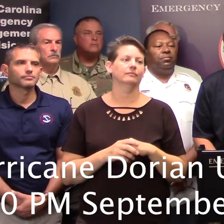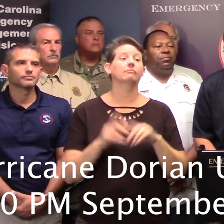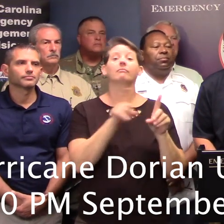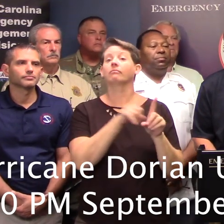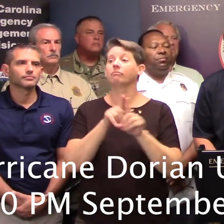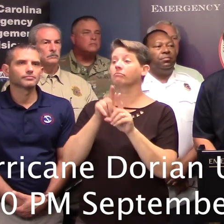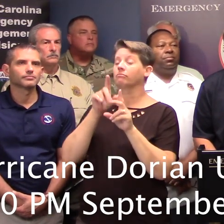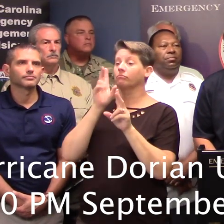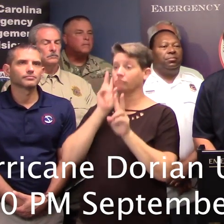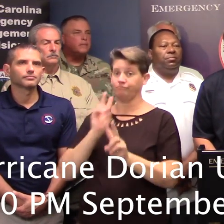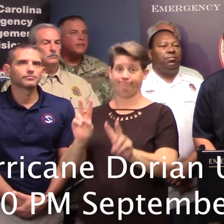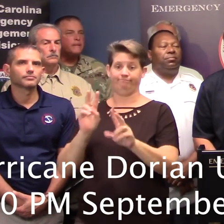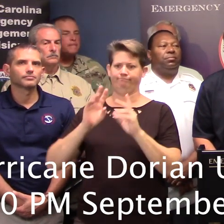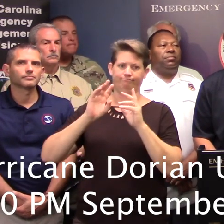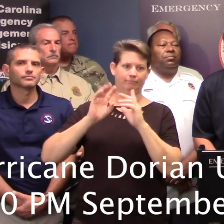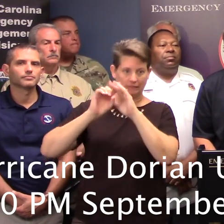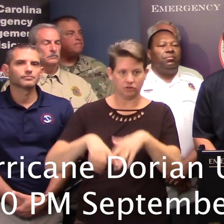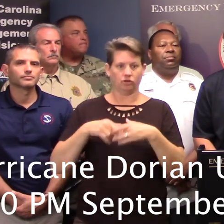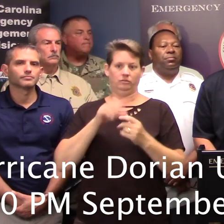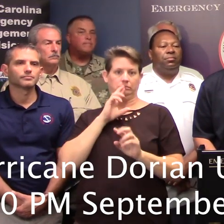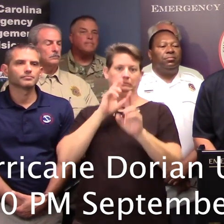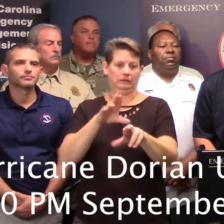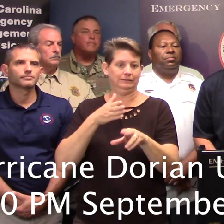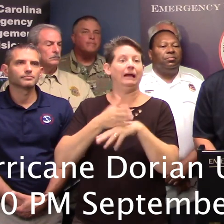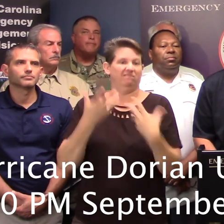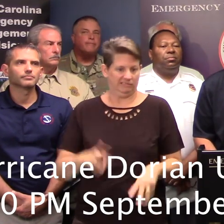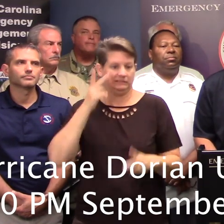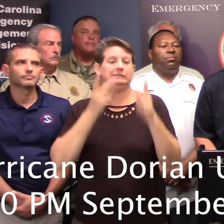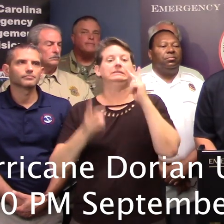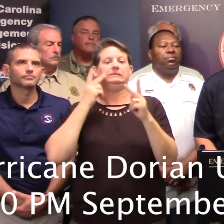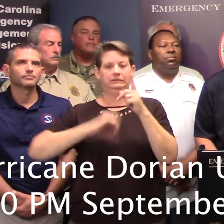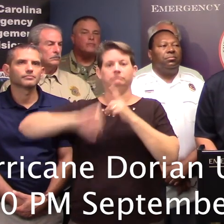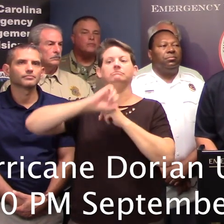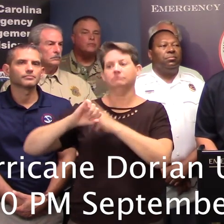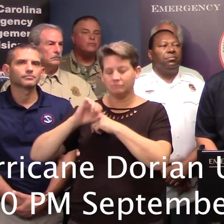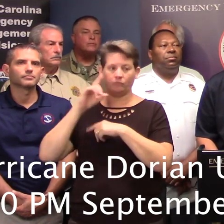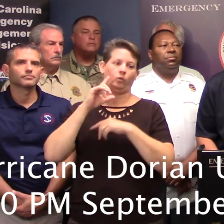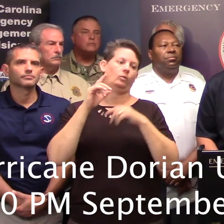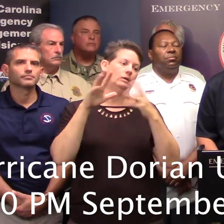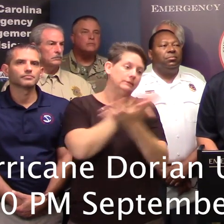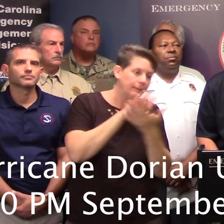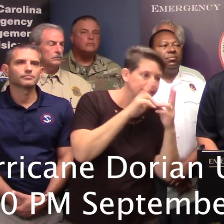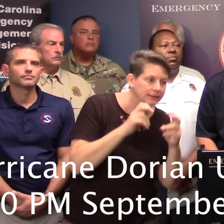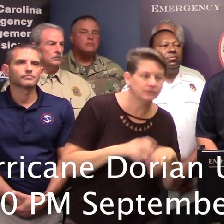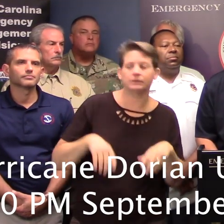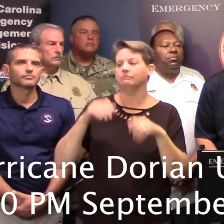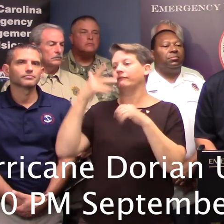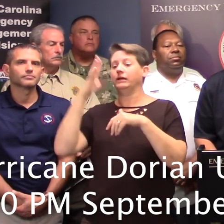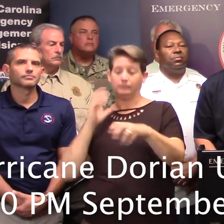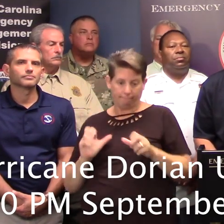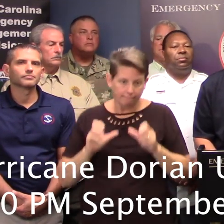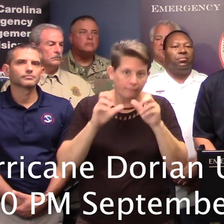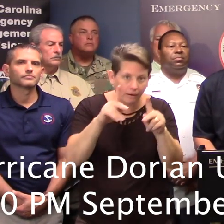planning for the initial response after we start to see the storm effects, the damage assessment, eventually reentry, and then